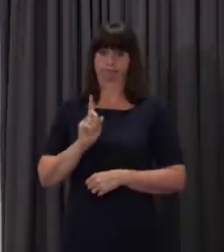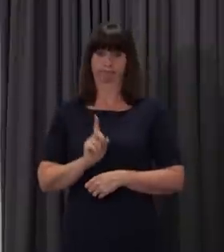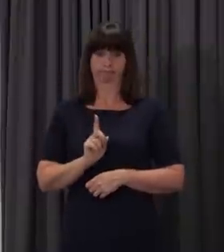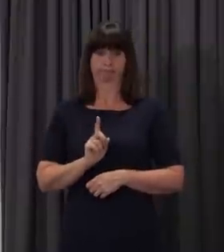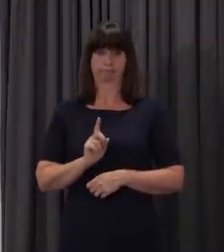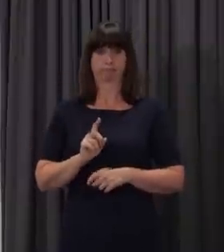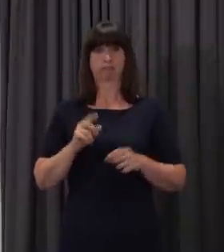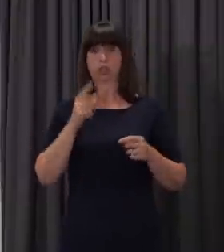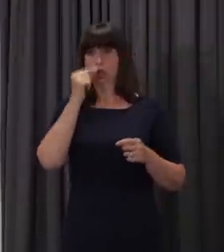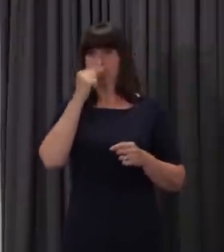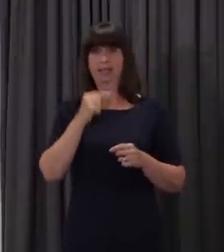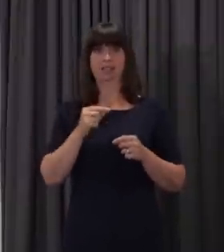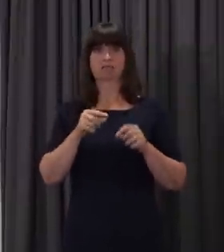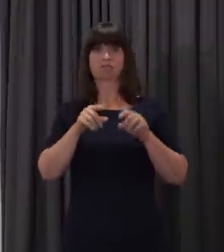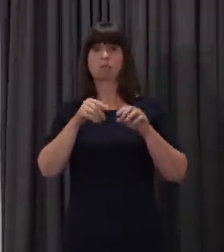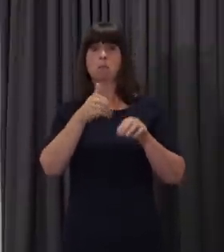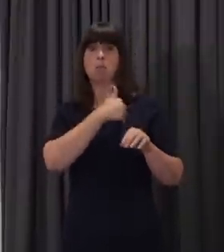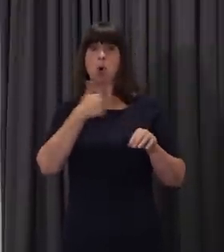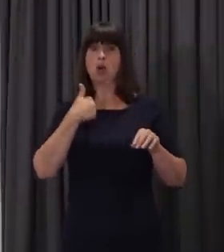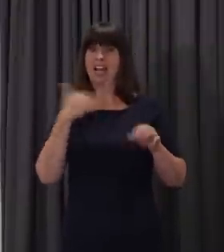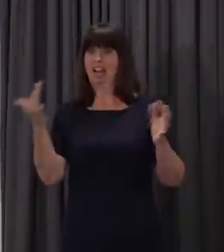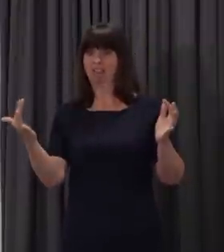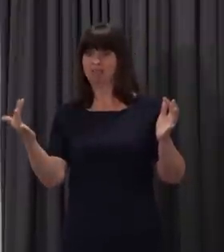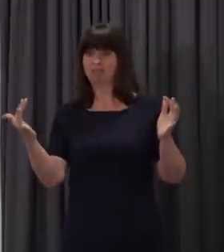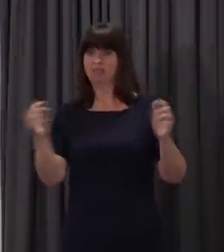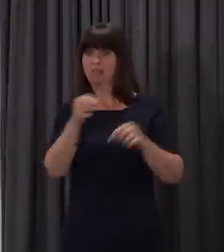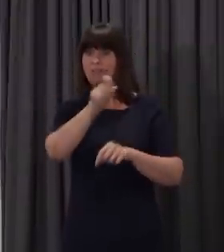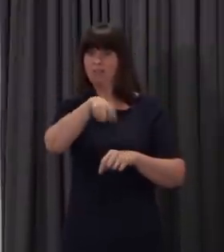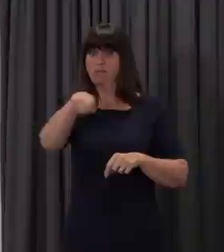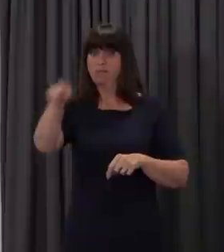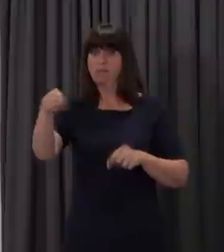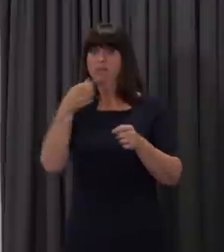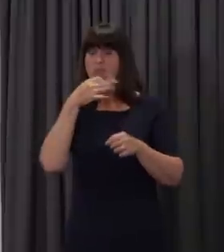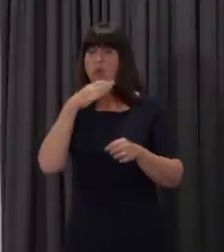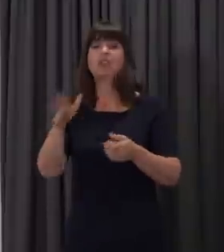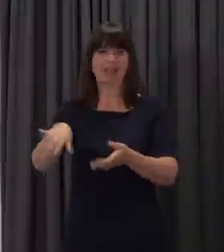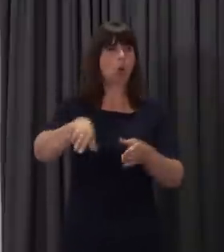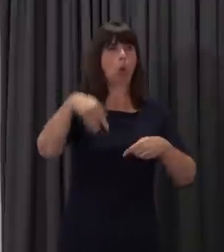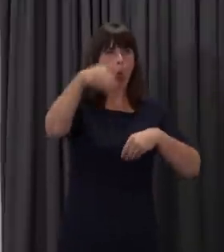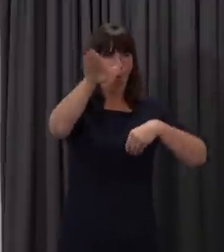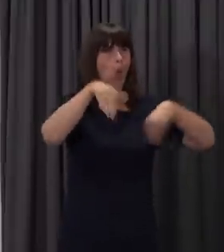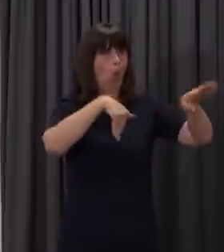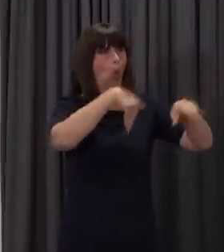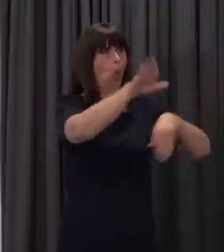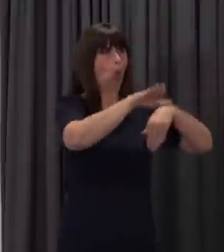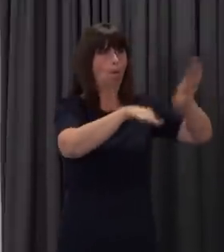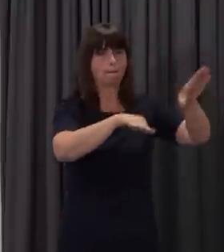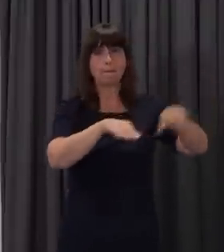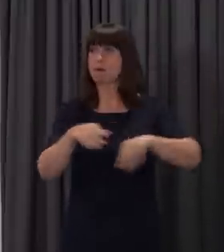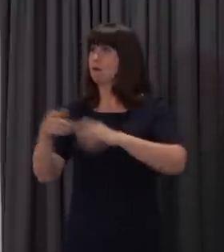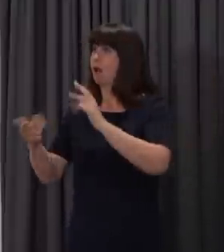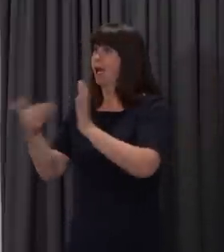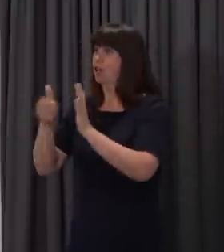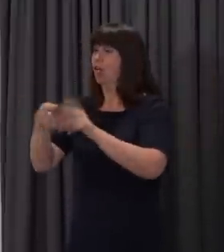maybe a day or a number of days. So, but we're confident that working with our local education